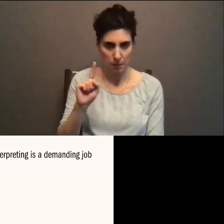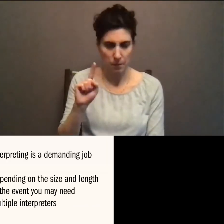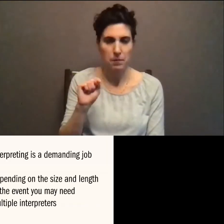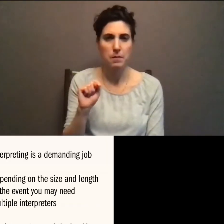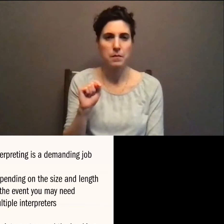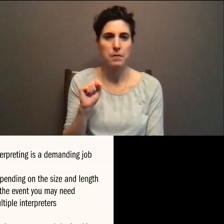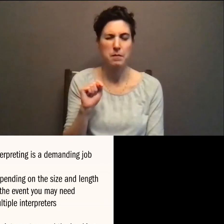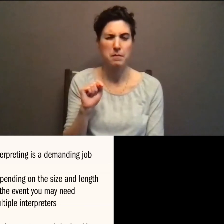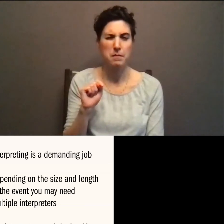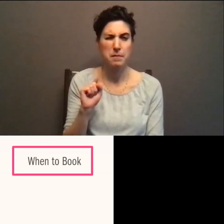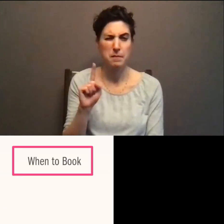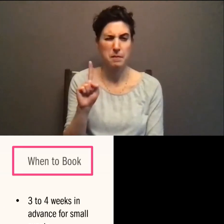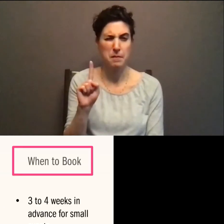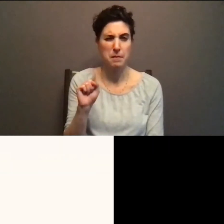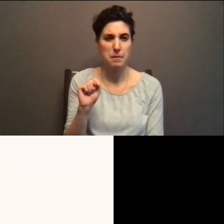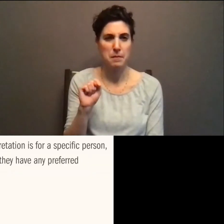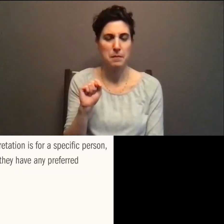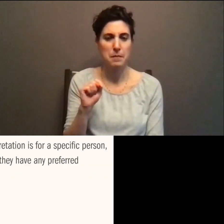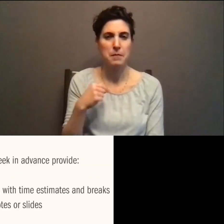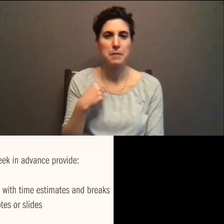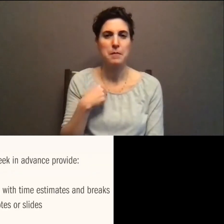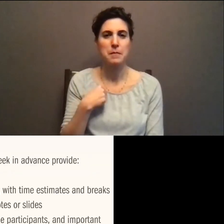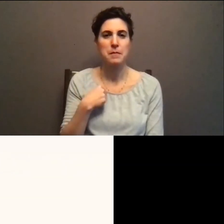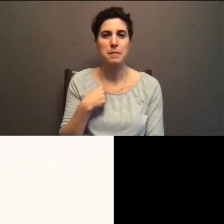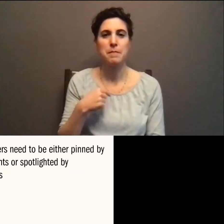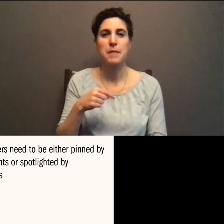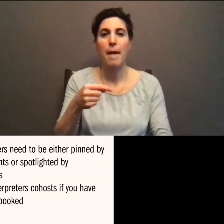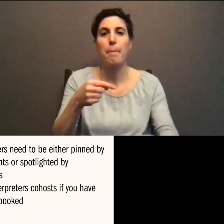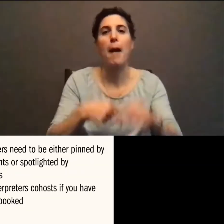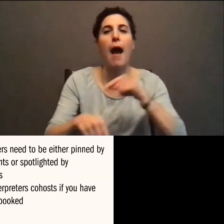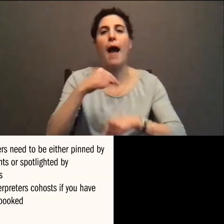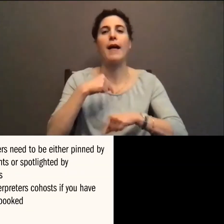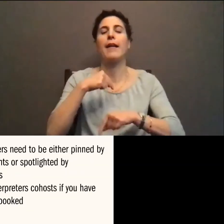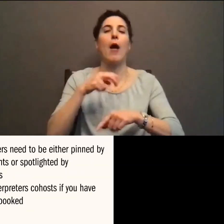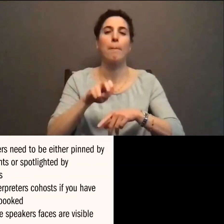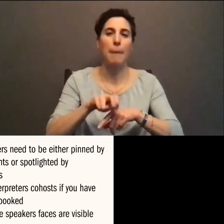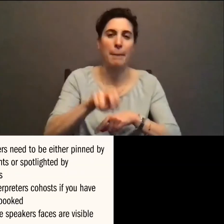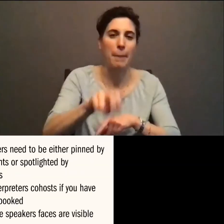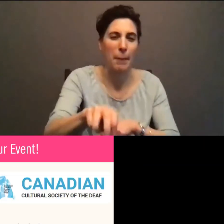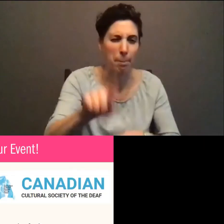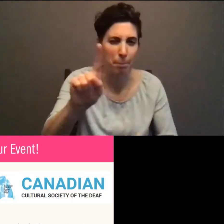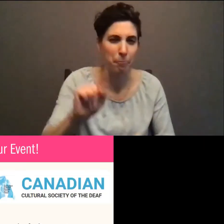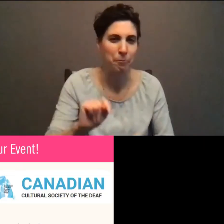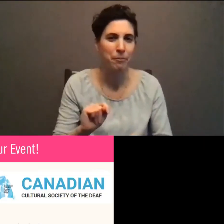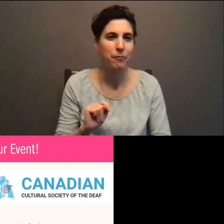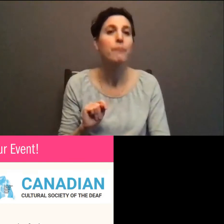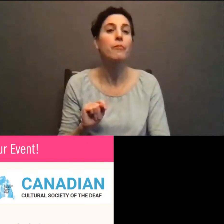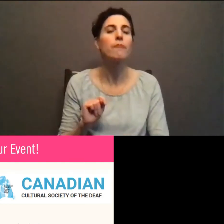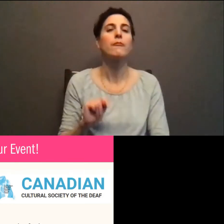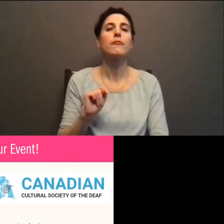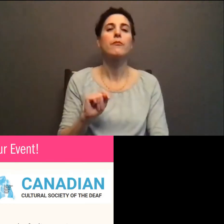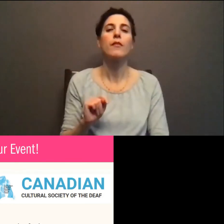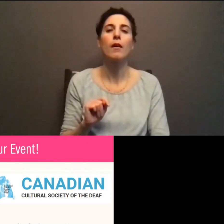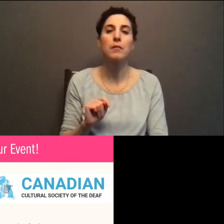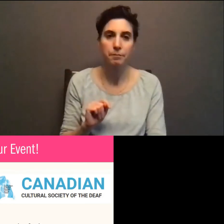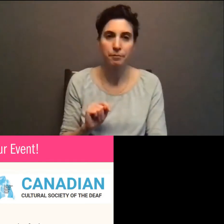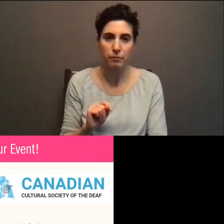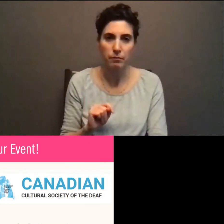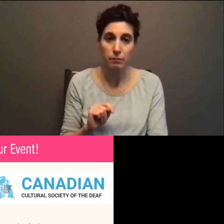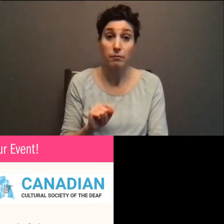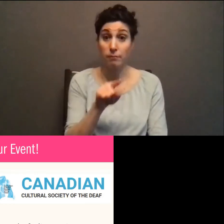so let me go to the, I'm just going to skip back to that last slide. So, um,